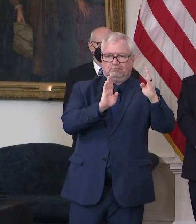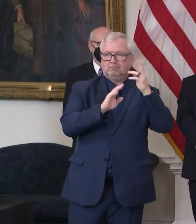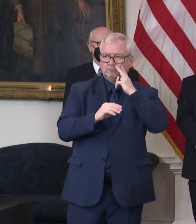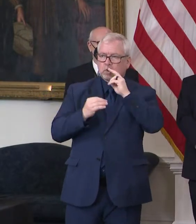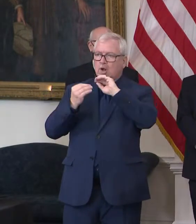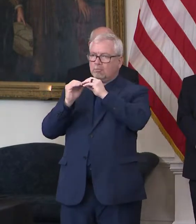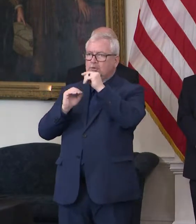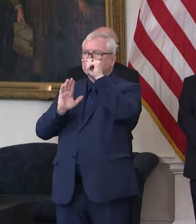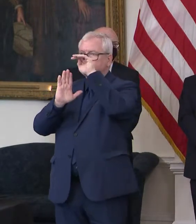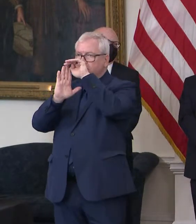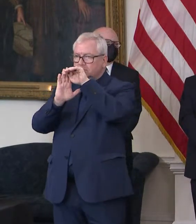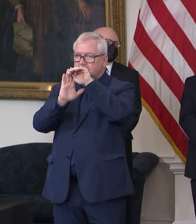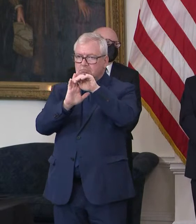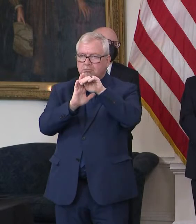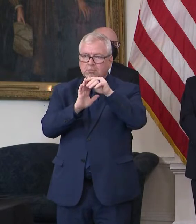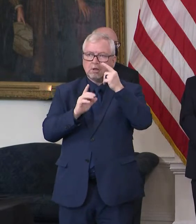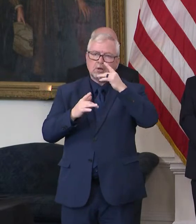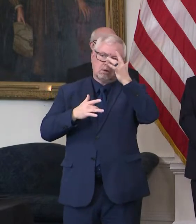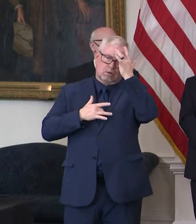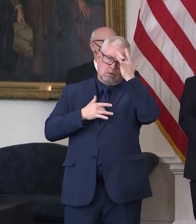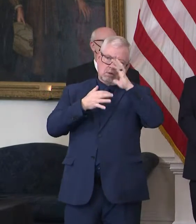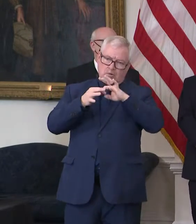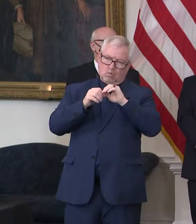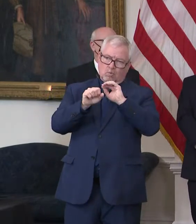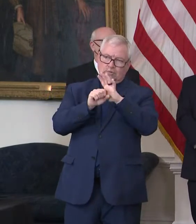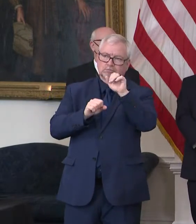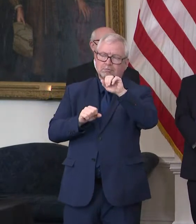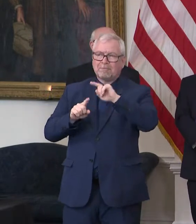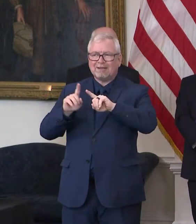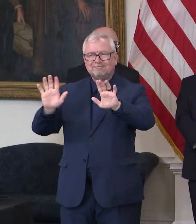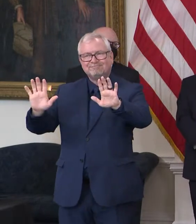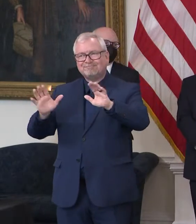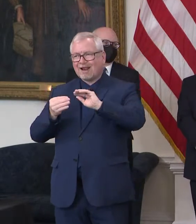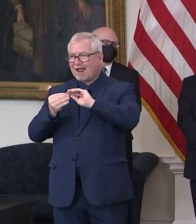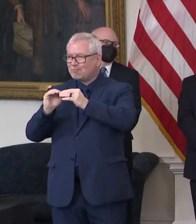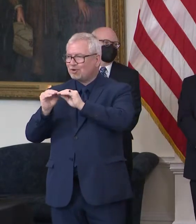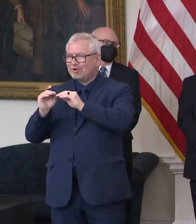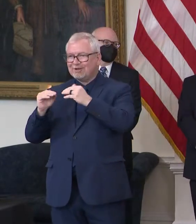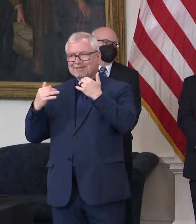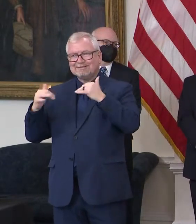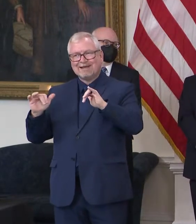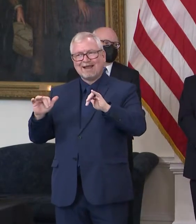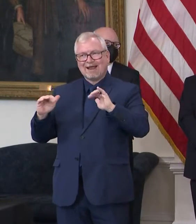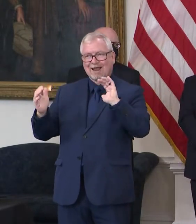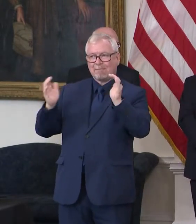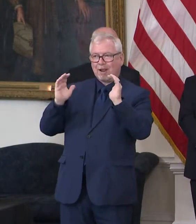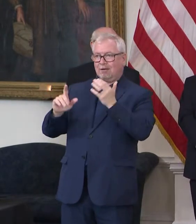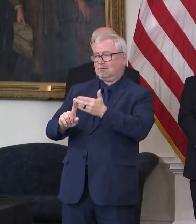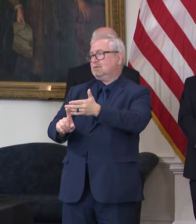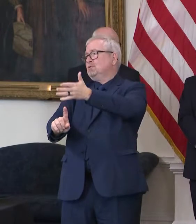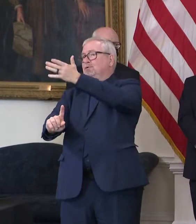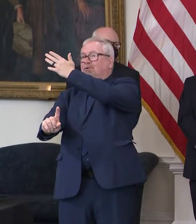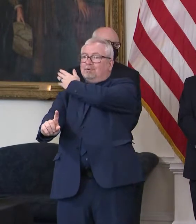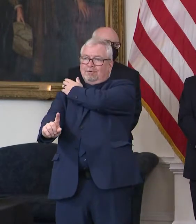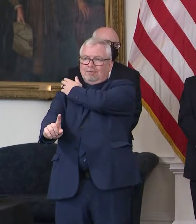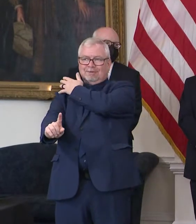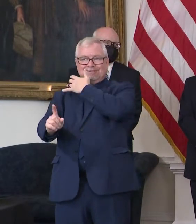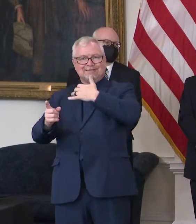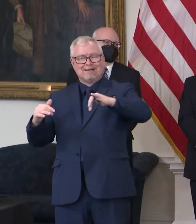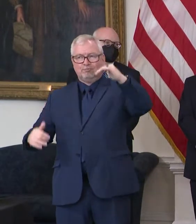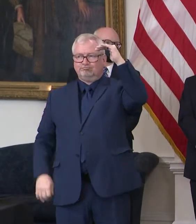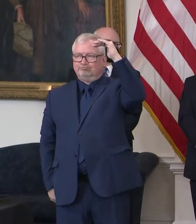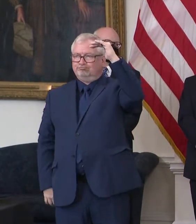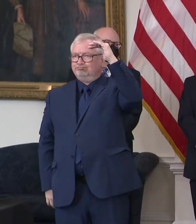obviously like to see. Uh, however, the numbers are still much higher than they were before. So even if you're coming down, we're still dealing with the, the